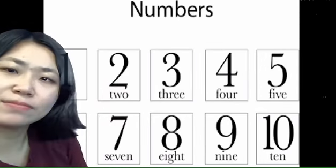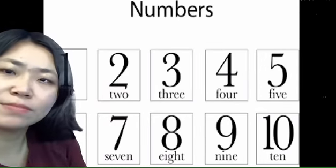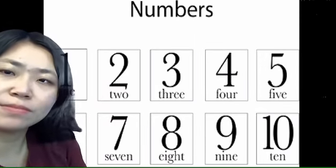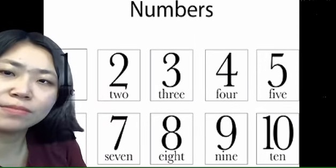guys. do this.